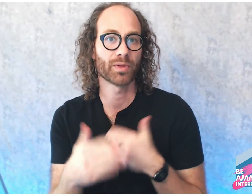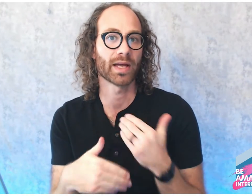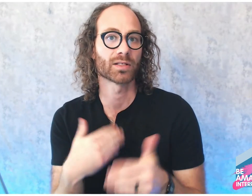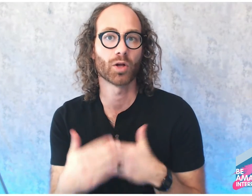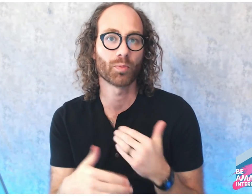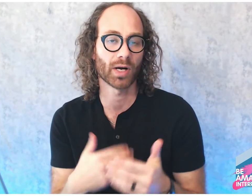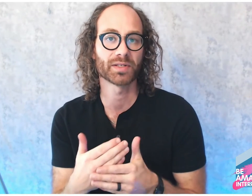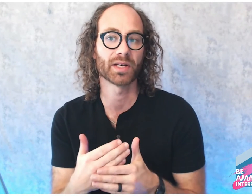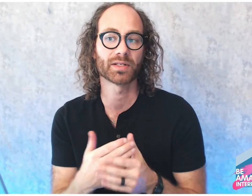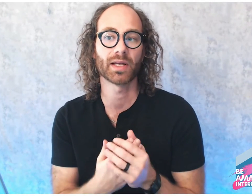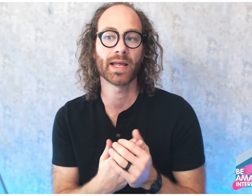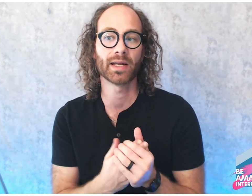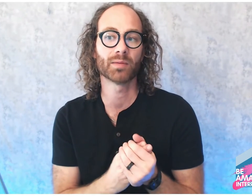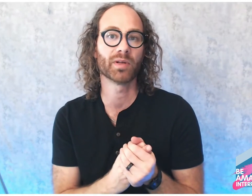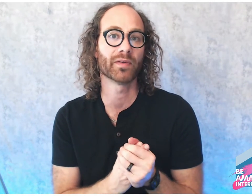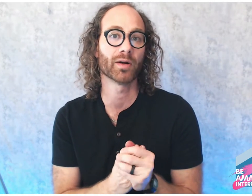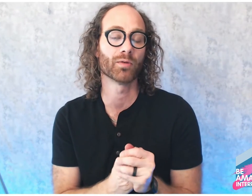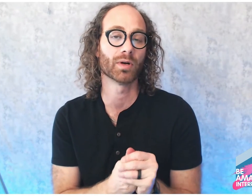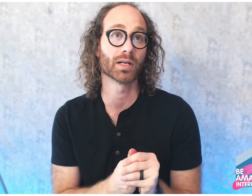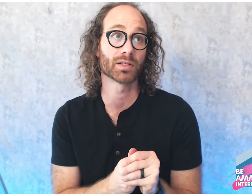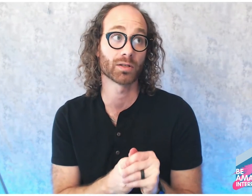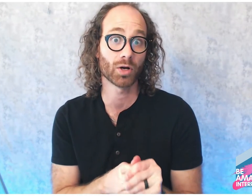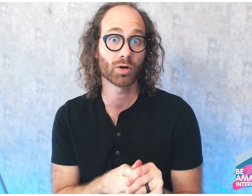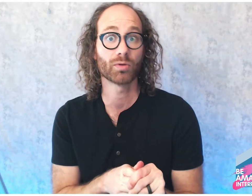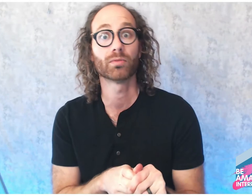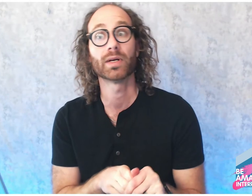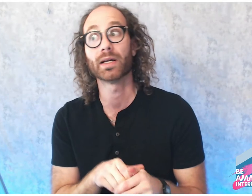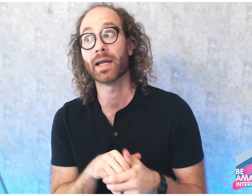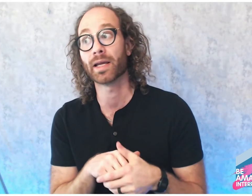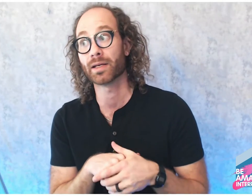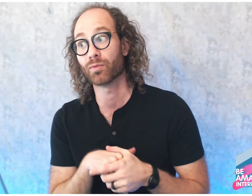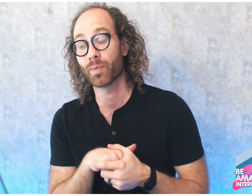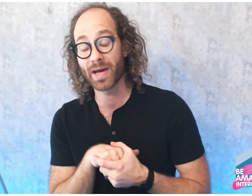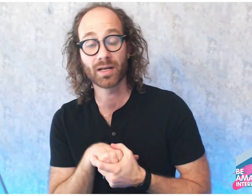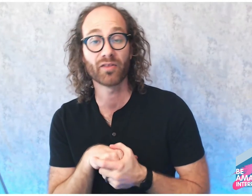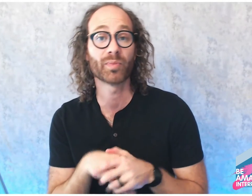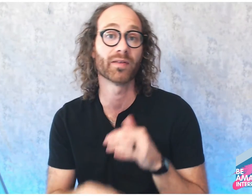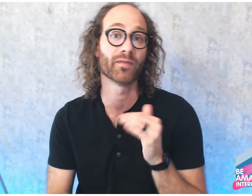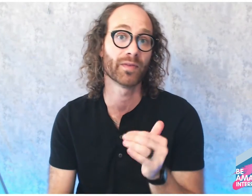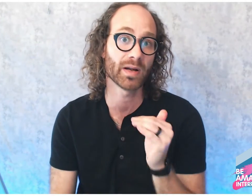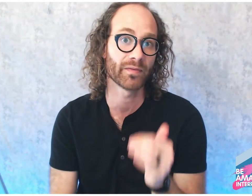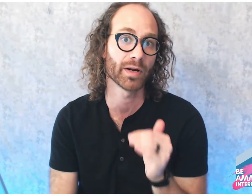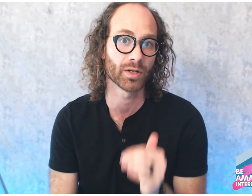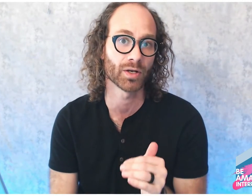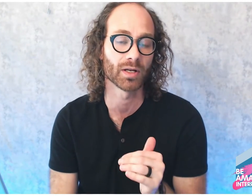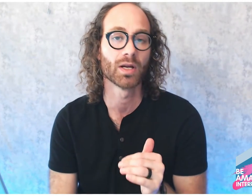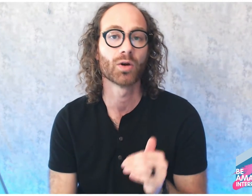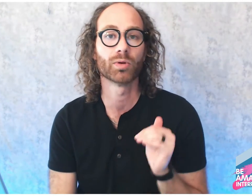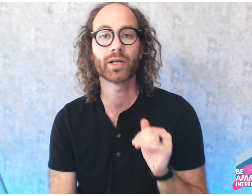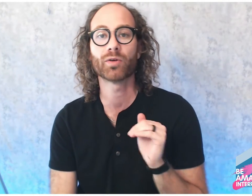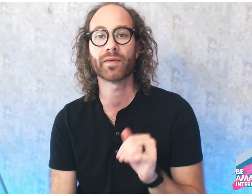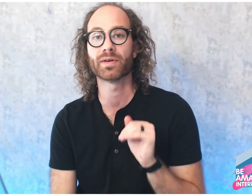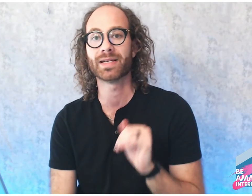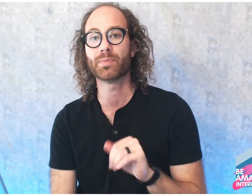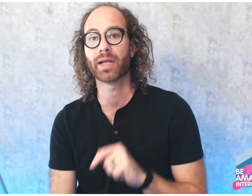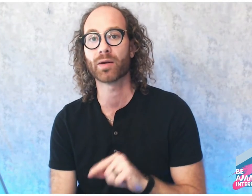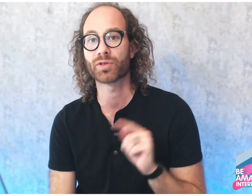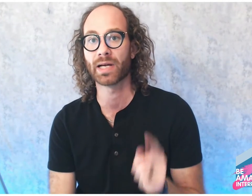slow process. And it can be very slow and repetitive, but very, very good. Really great for deep language analysis